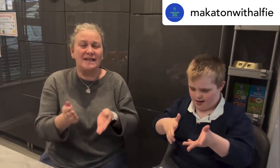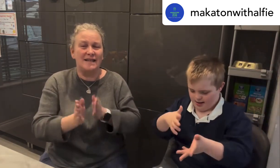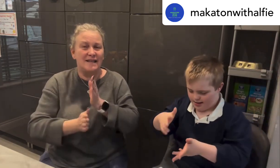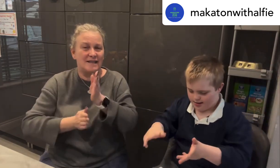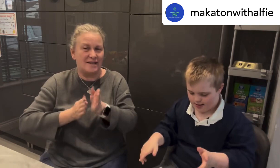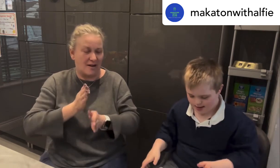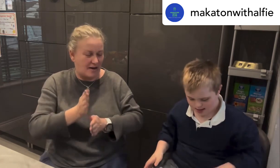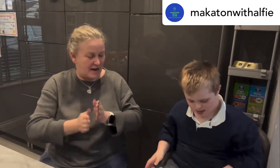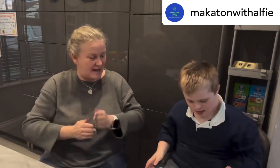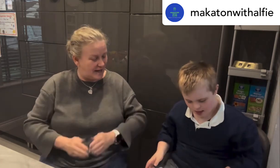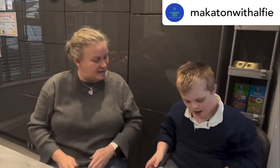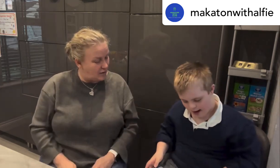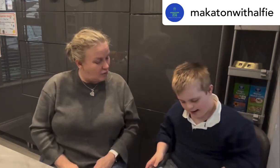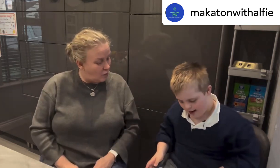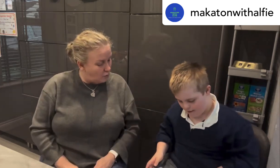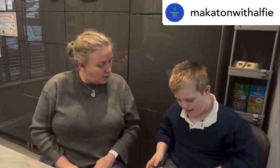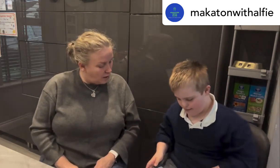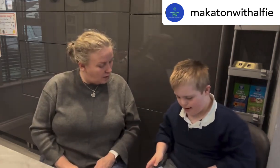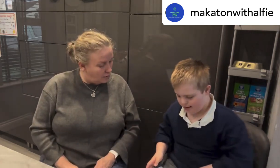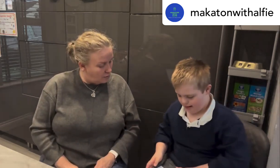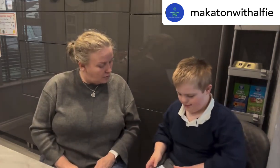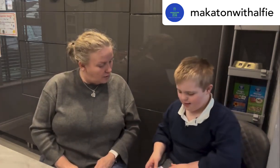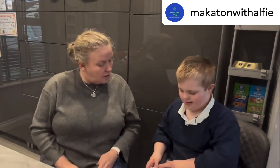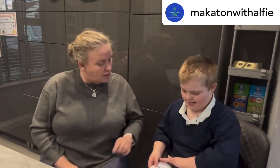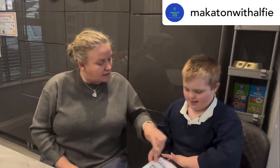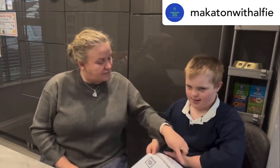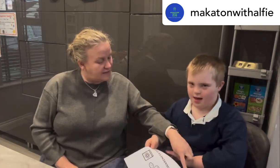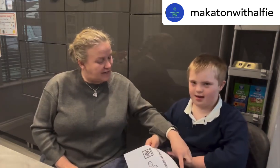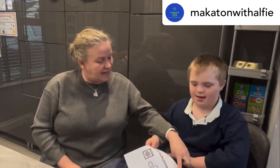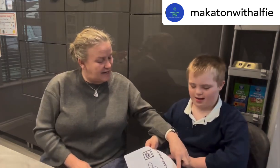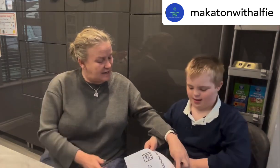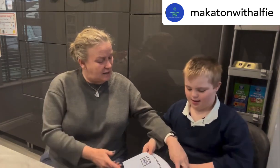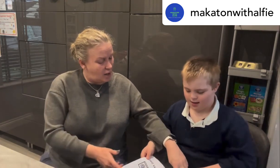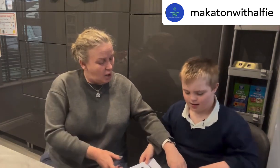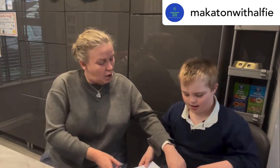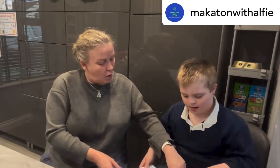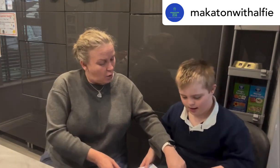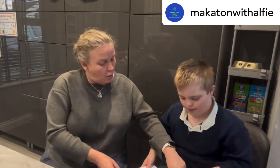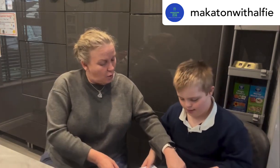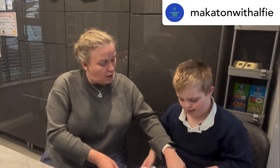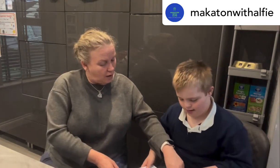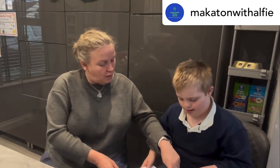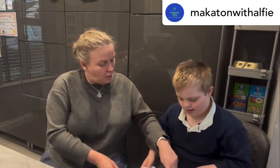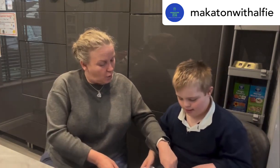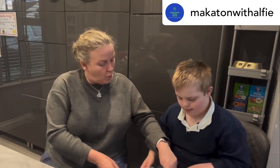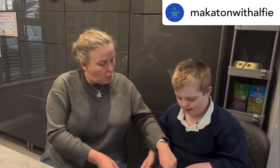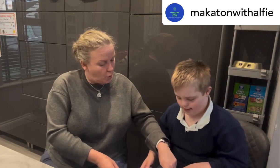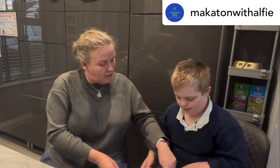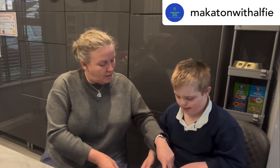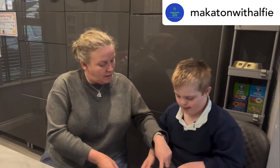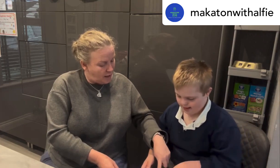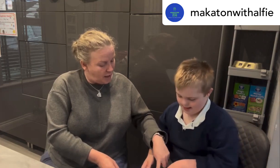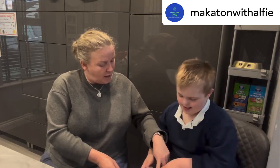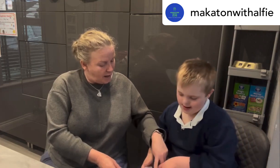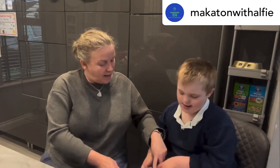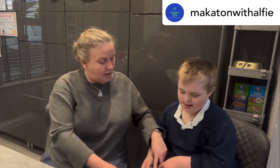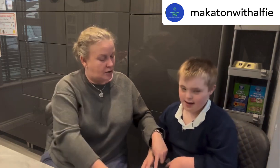Today's sign is... can you read it again good